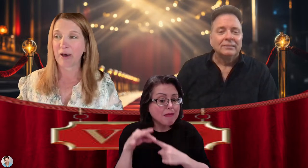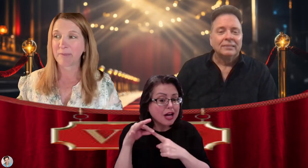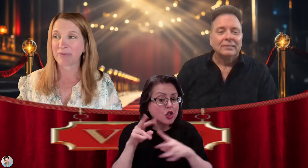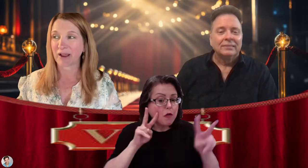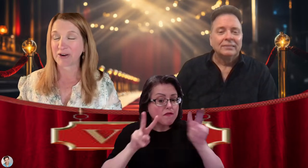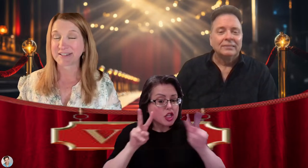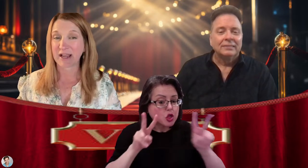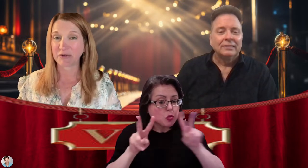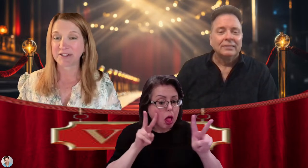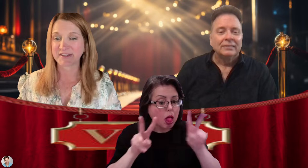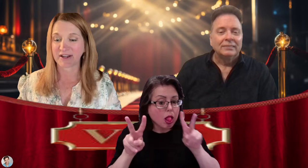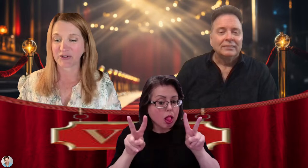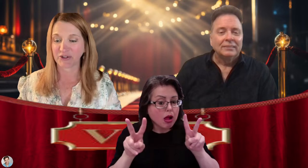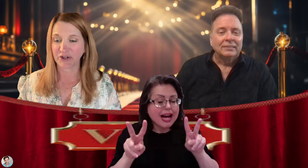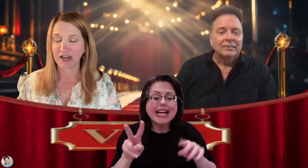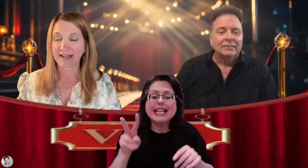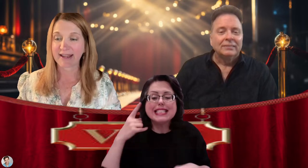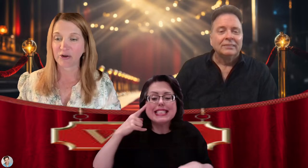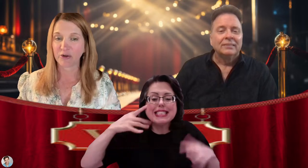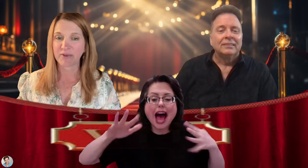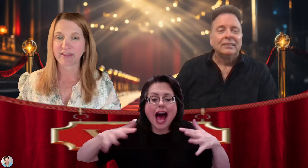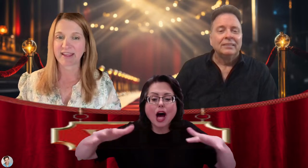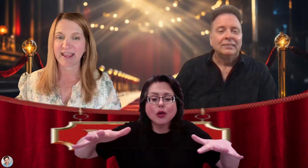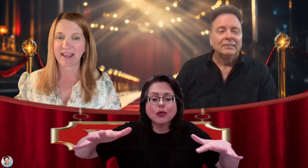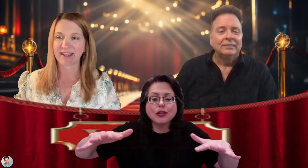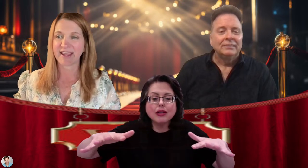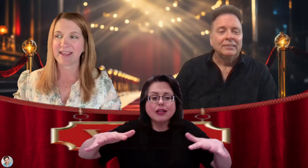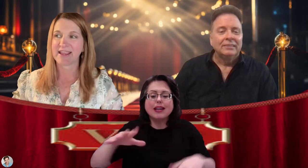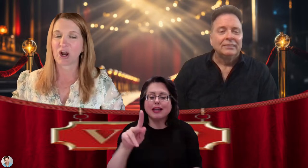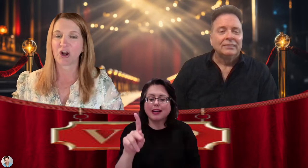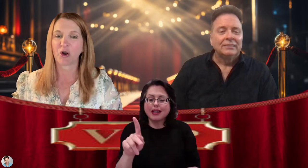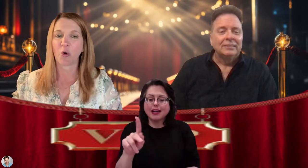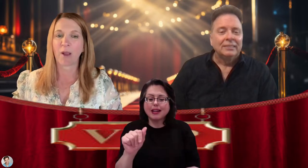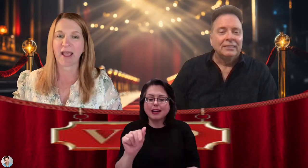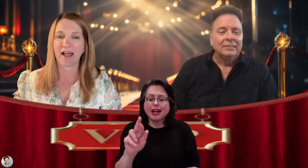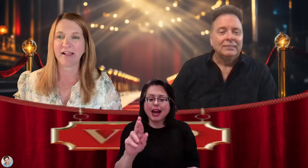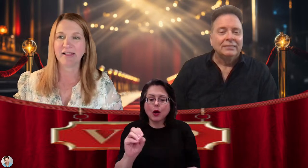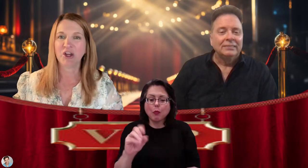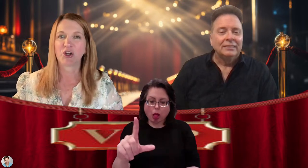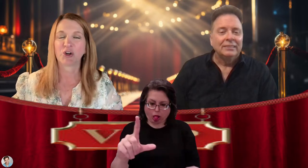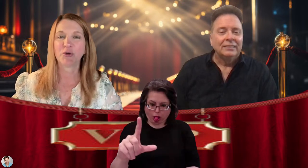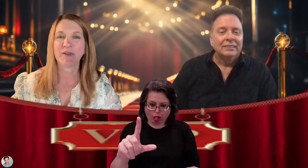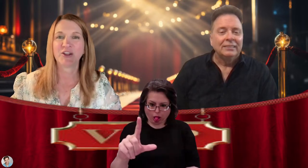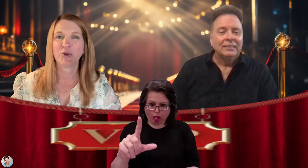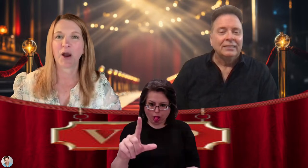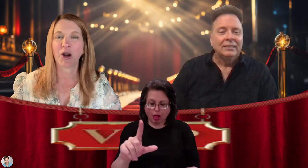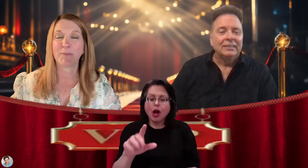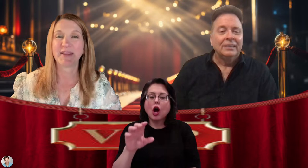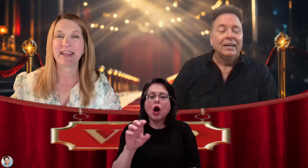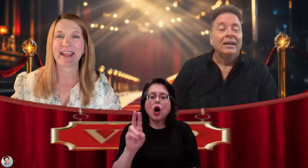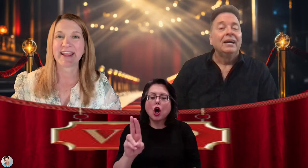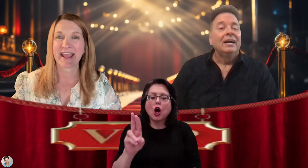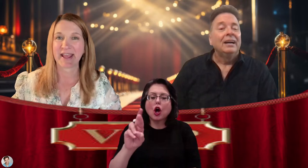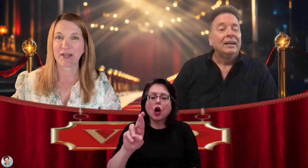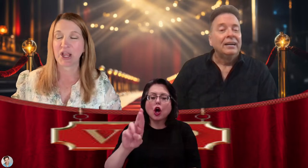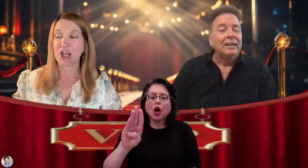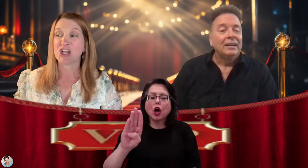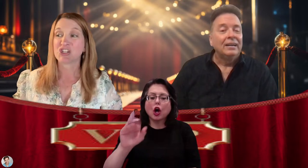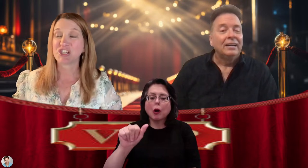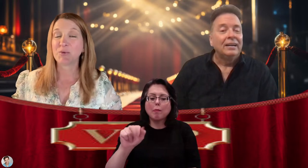Our sound designer, Carol with a K, K-A-R-O-L, Urban, U-R-B-A-N, she